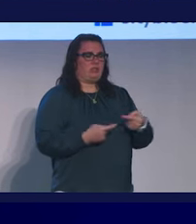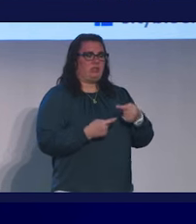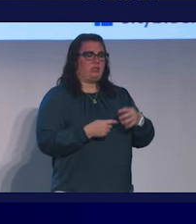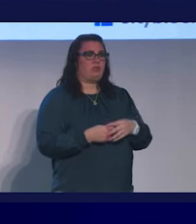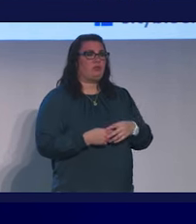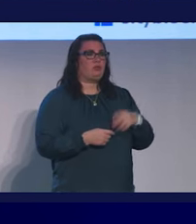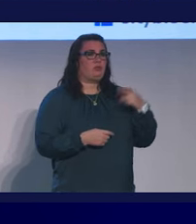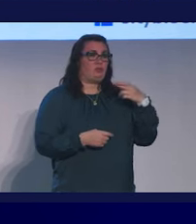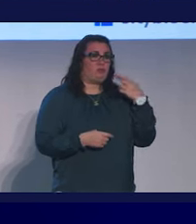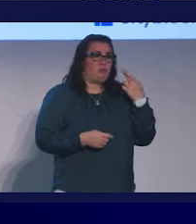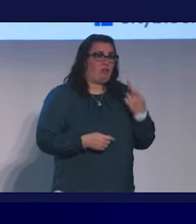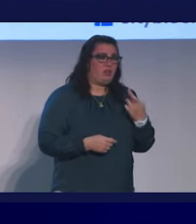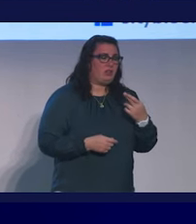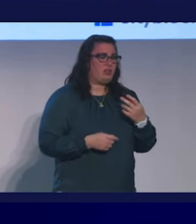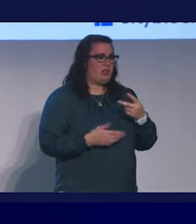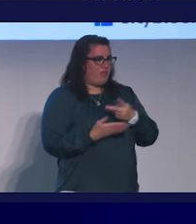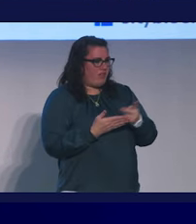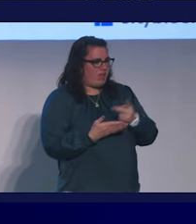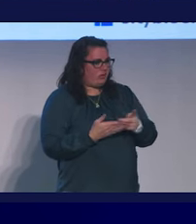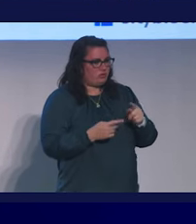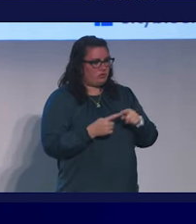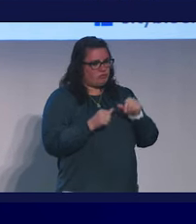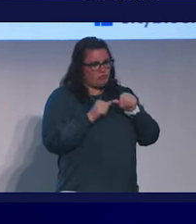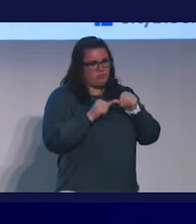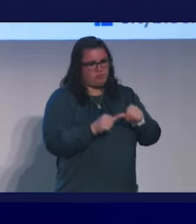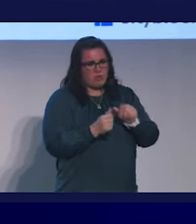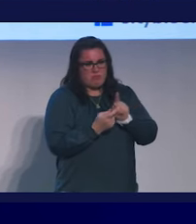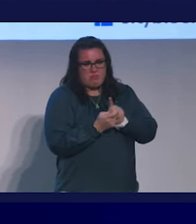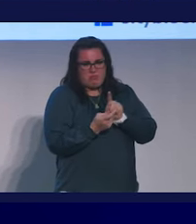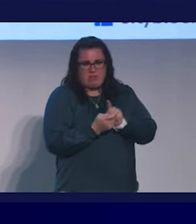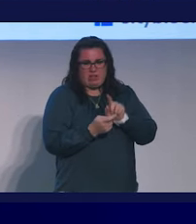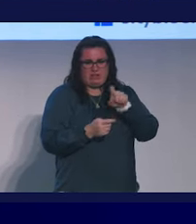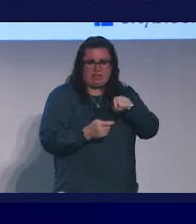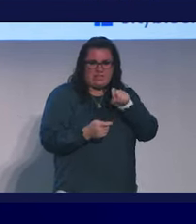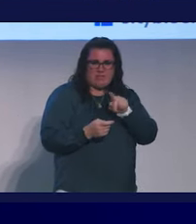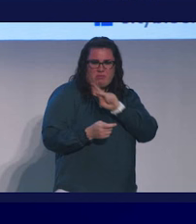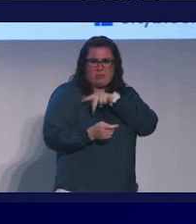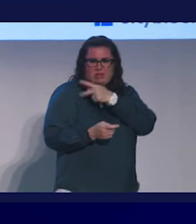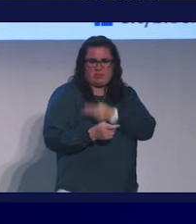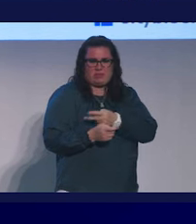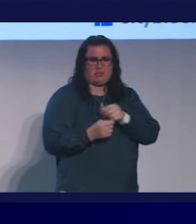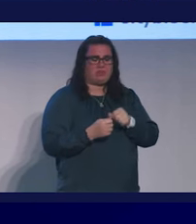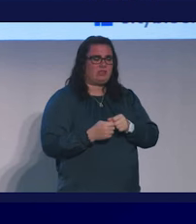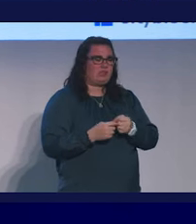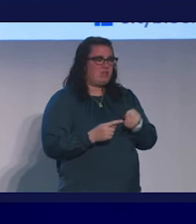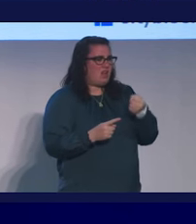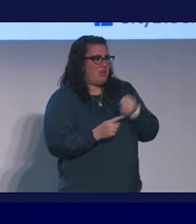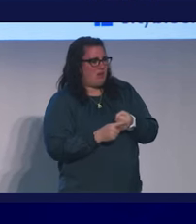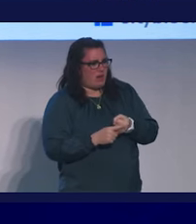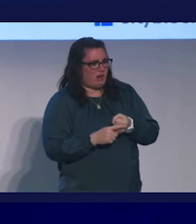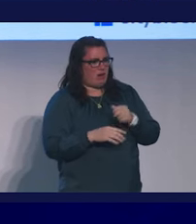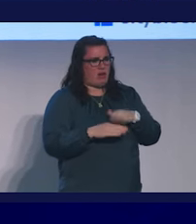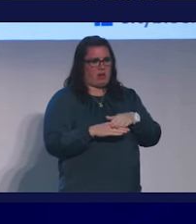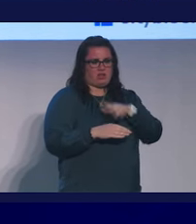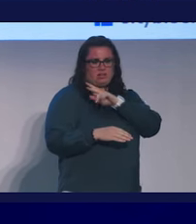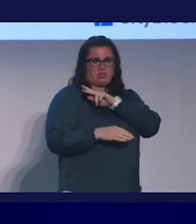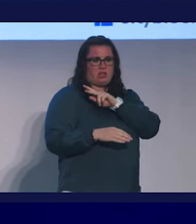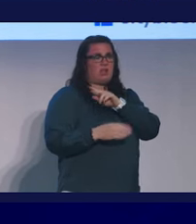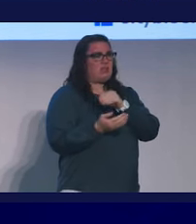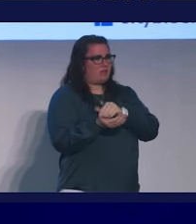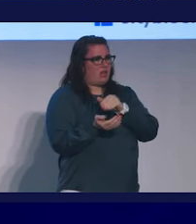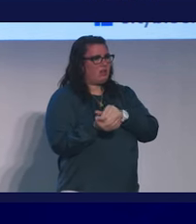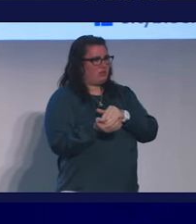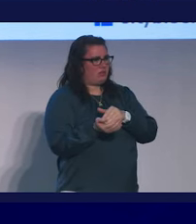we're finding is that this failure to consistently meet patients' needs has a profound impact on physician well-being. And this is the